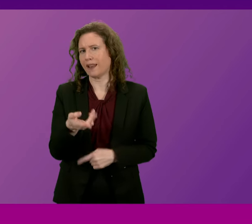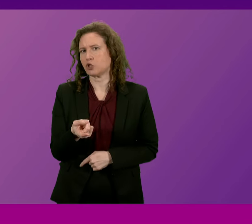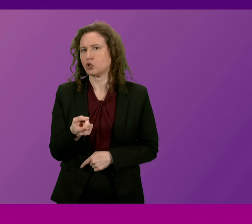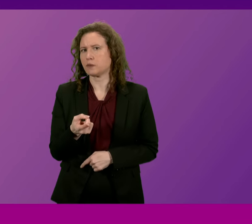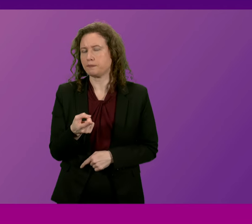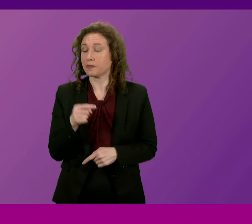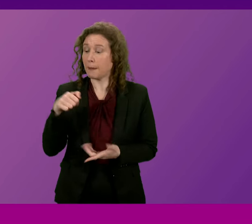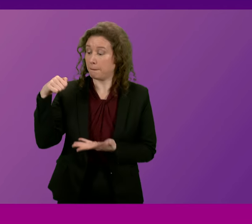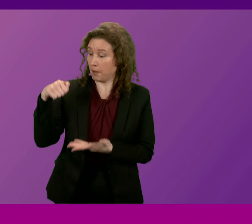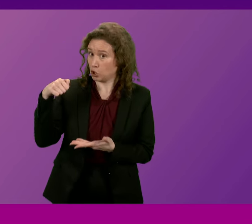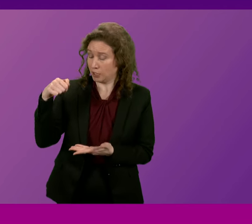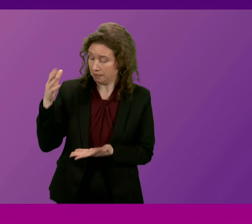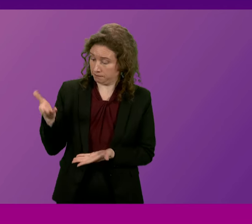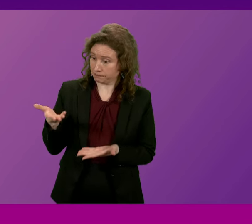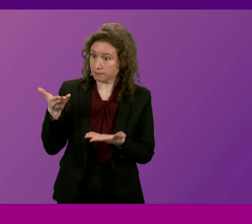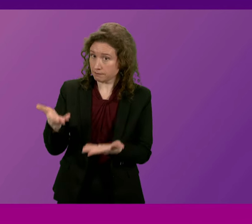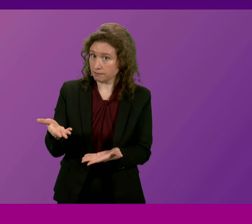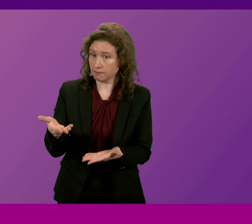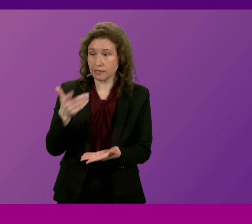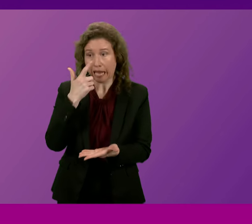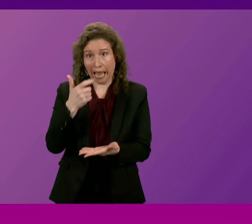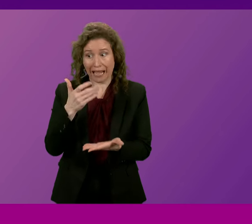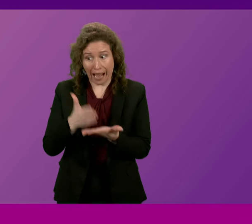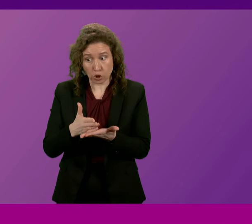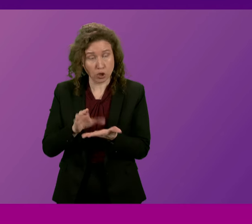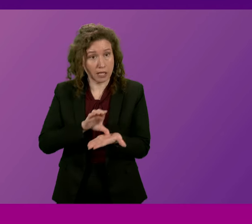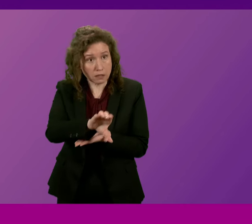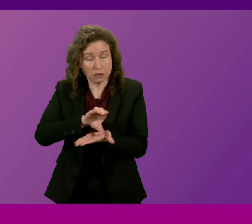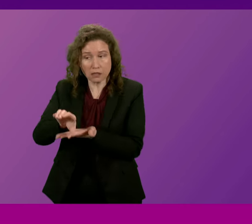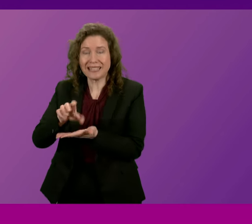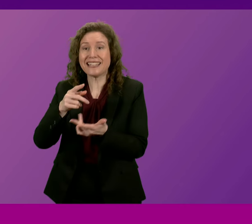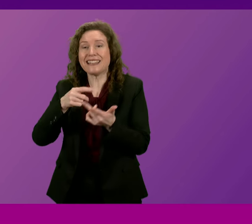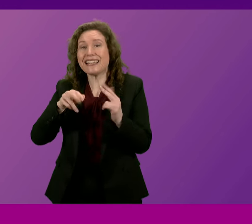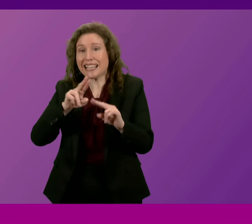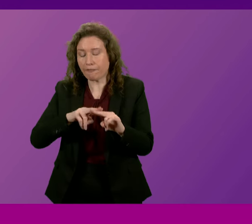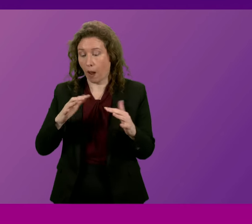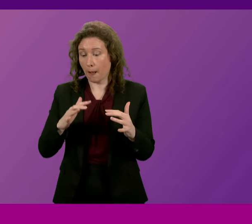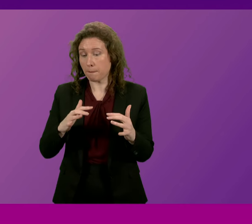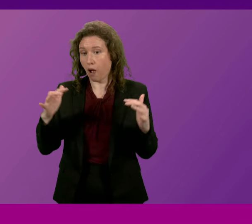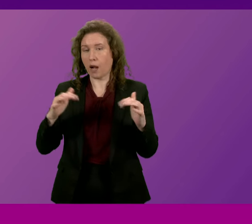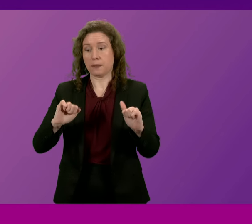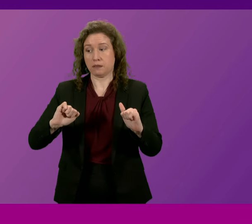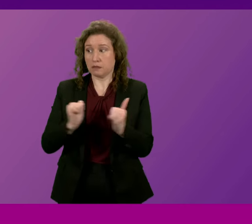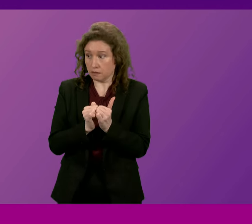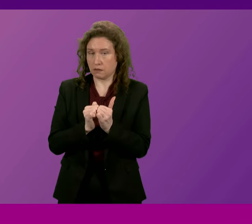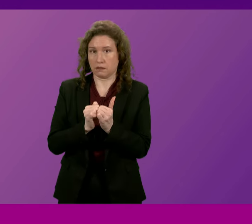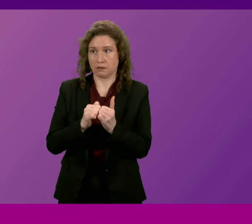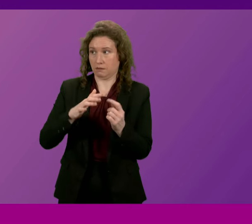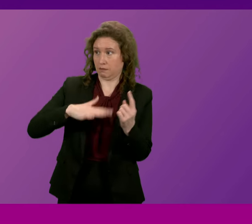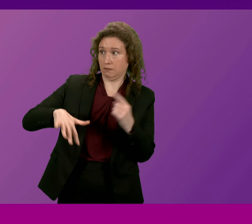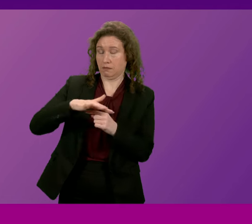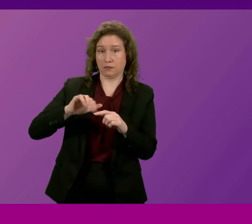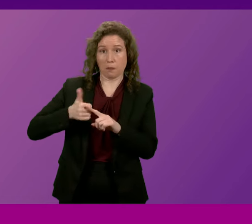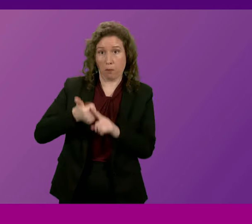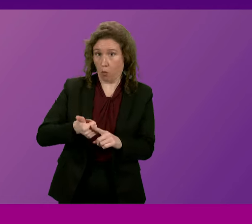That Budget will only be able to be deployed if there is a Parliamentary majority in favour of supporting that